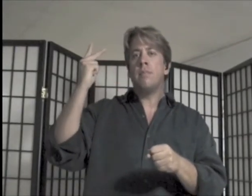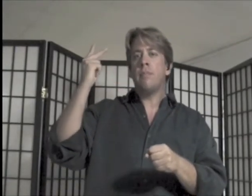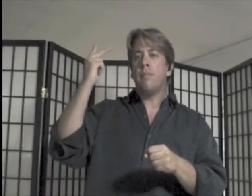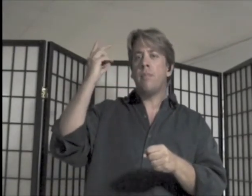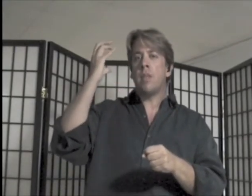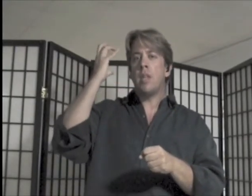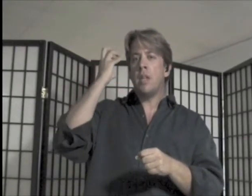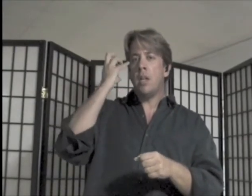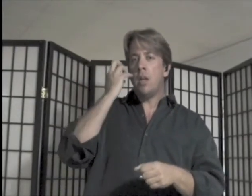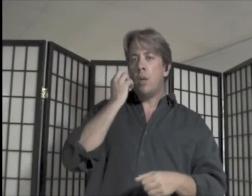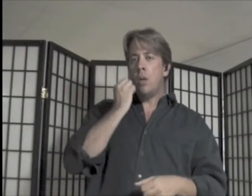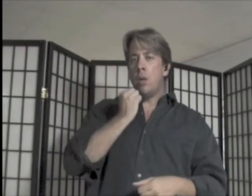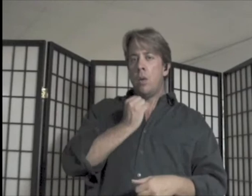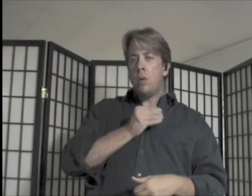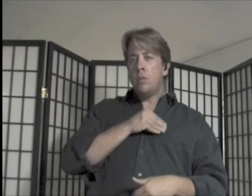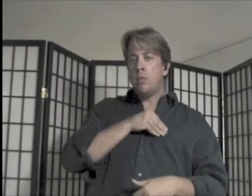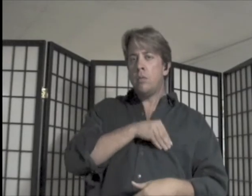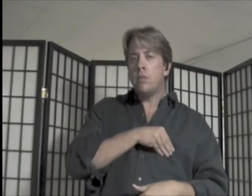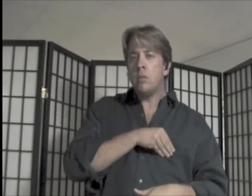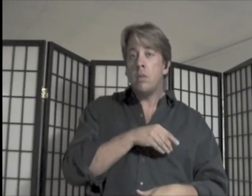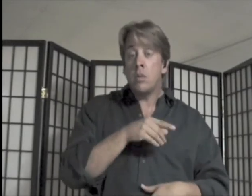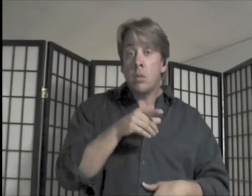You wanna steal a piece of time